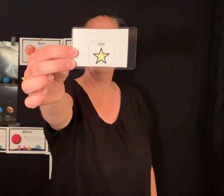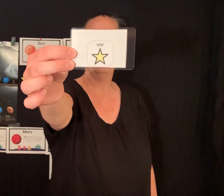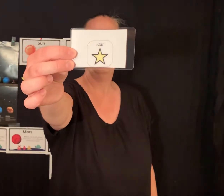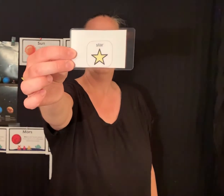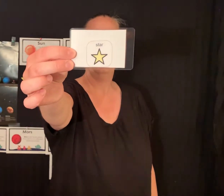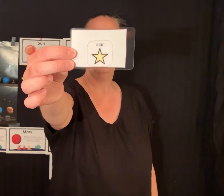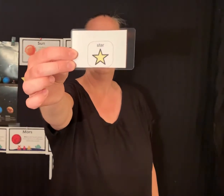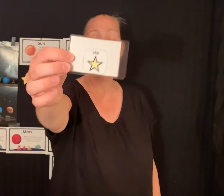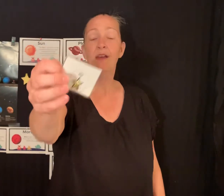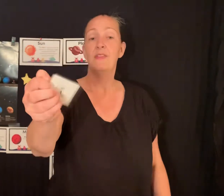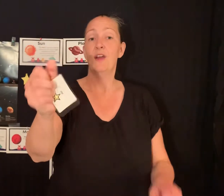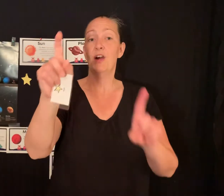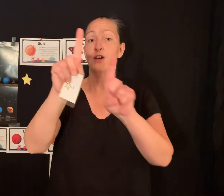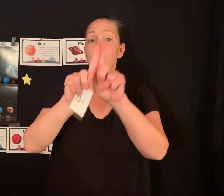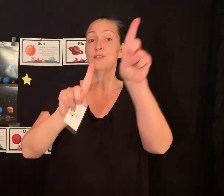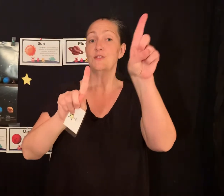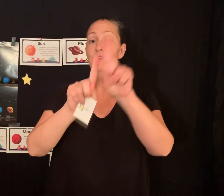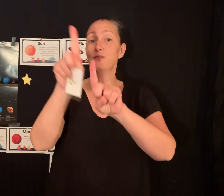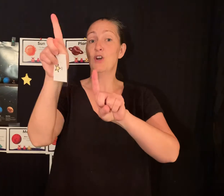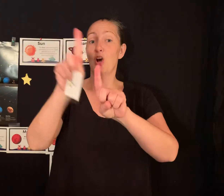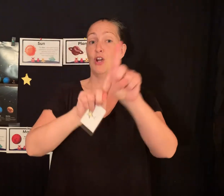There are stars.